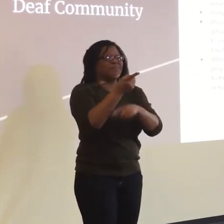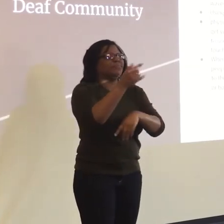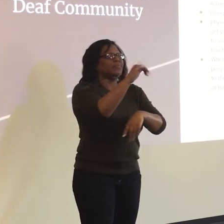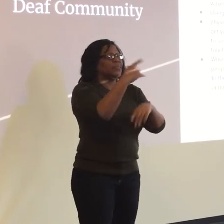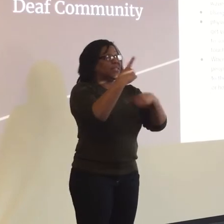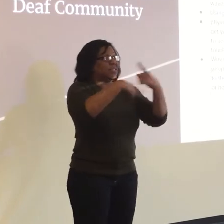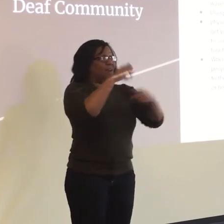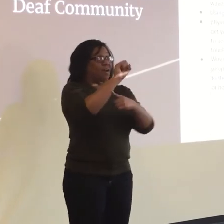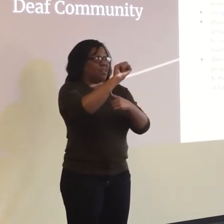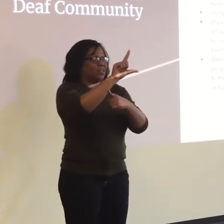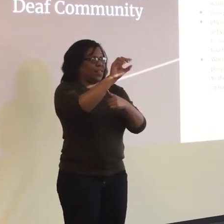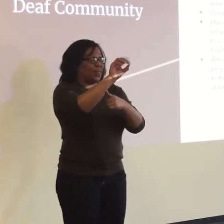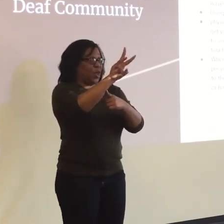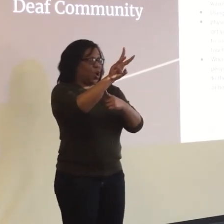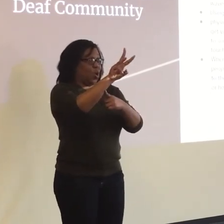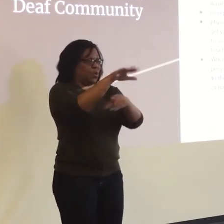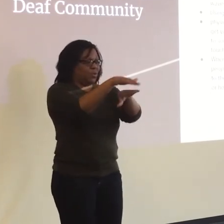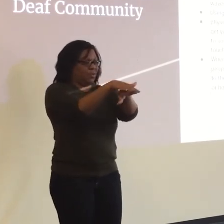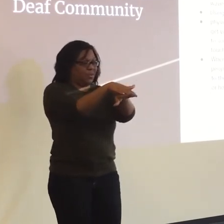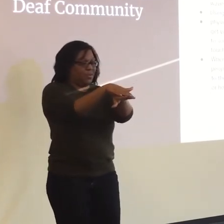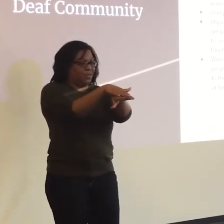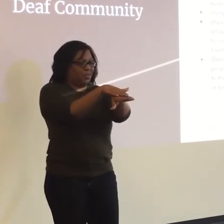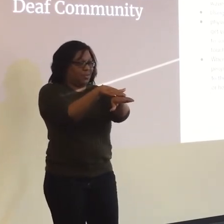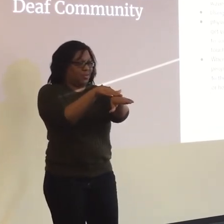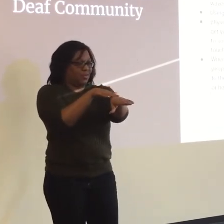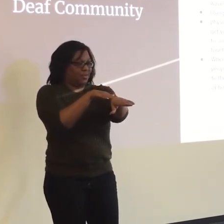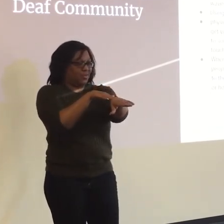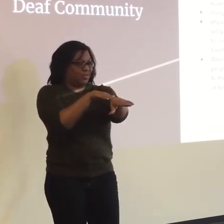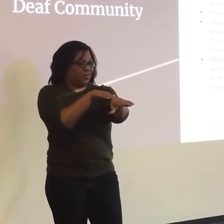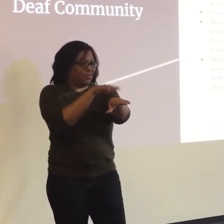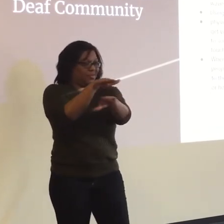Yes. So the sign for slow looks like this.